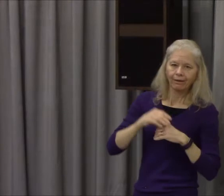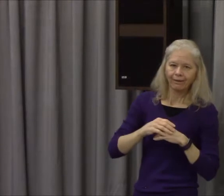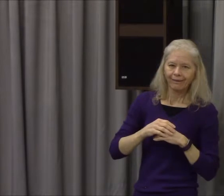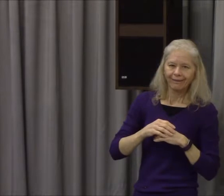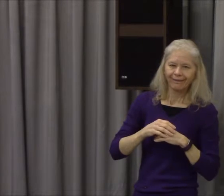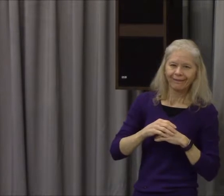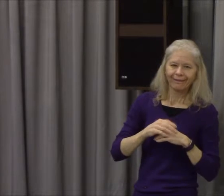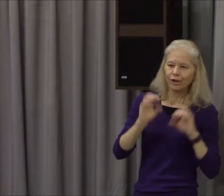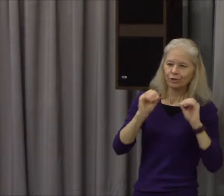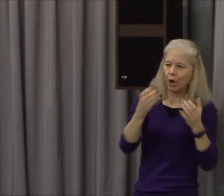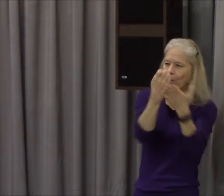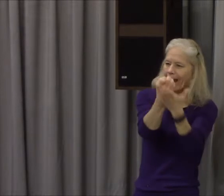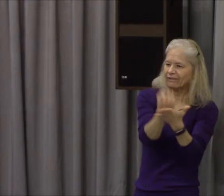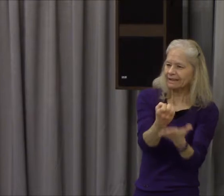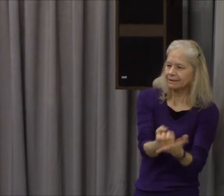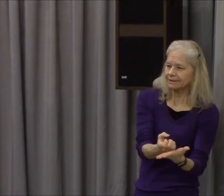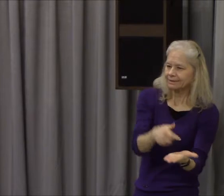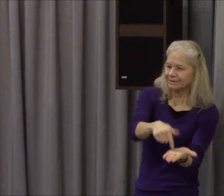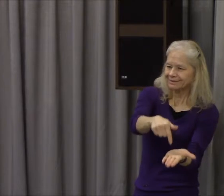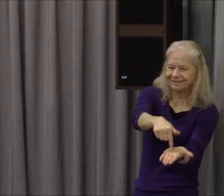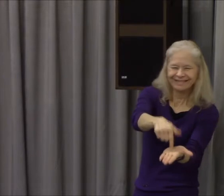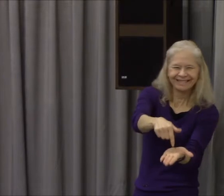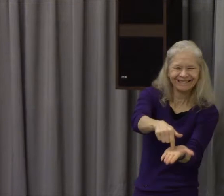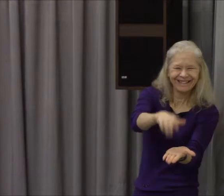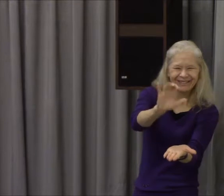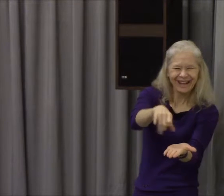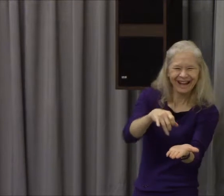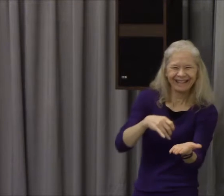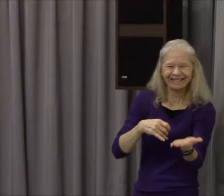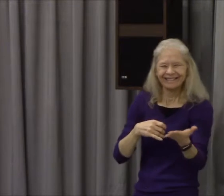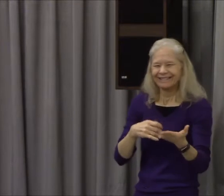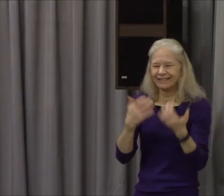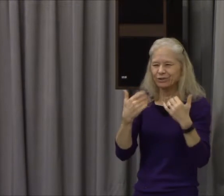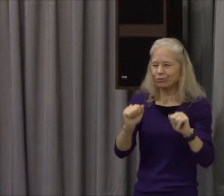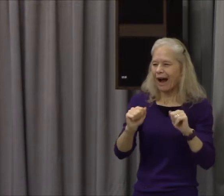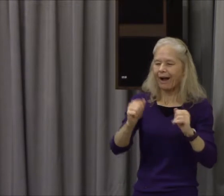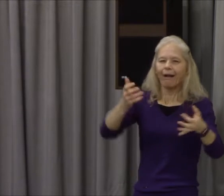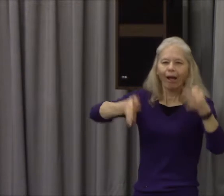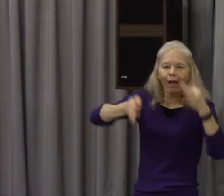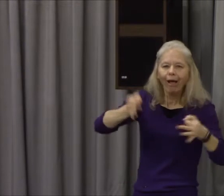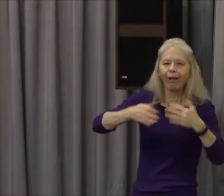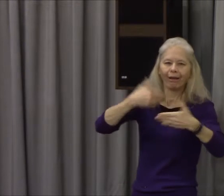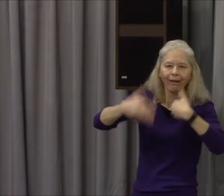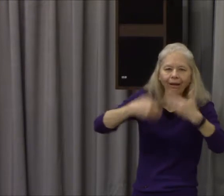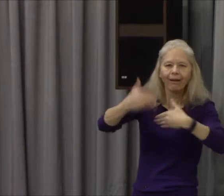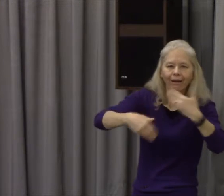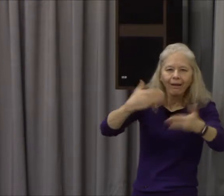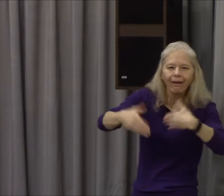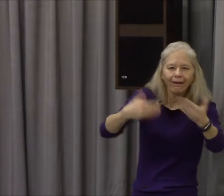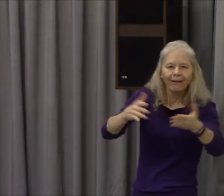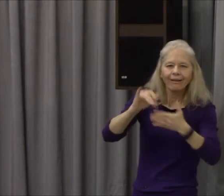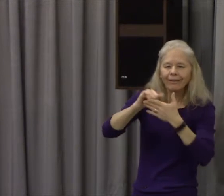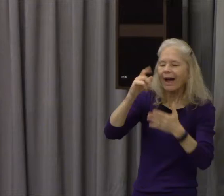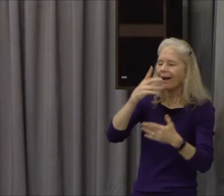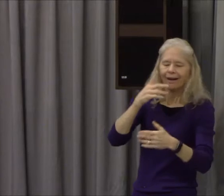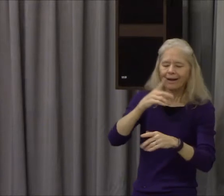that's what they saw. That's what they're talking about when they saw him for 40 days after he was alive. They were all just hallucinating together.